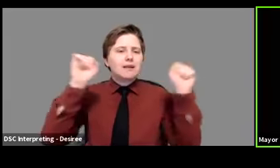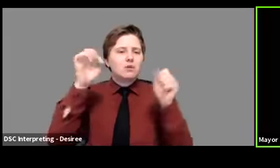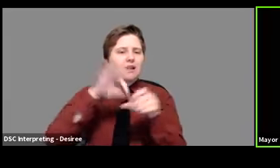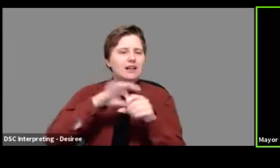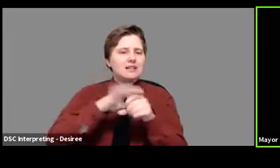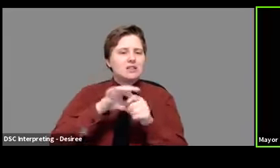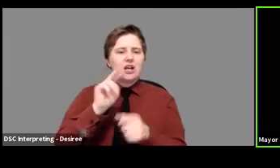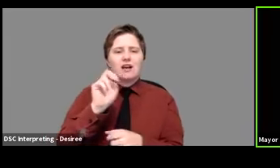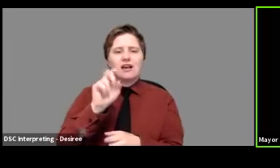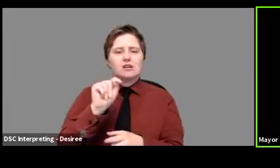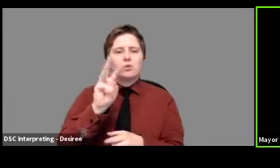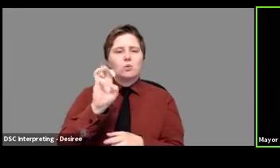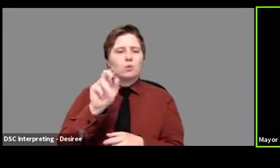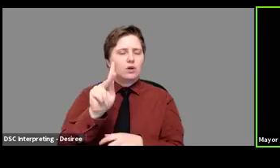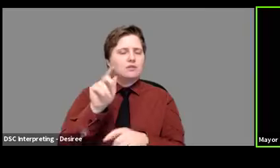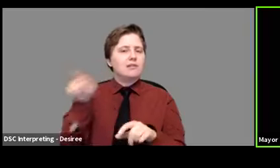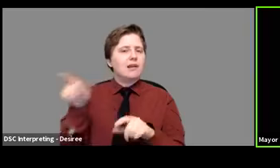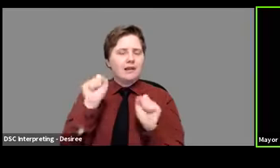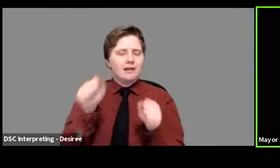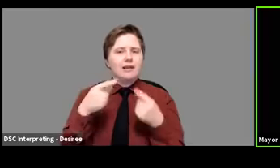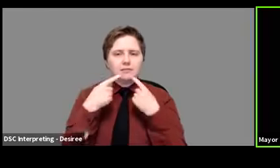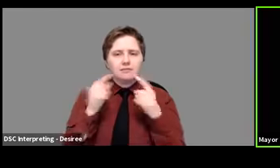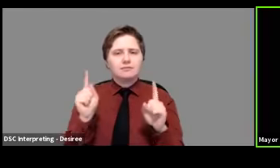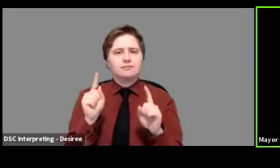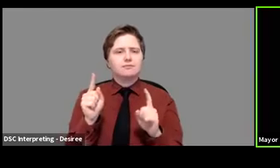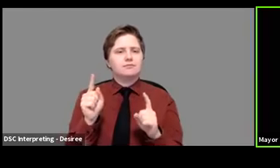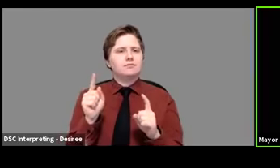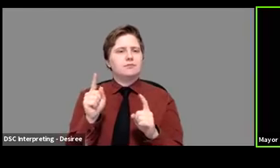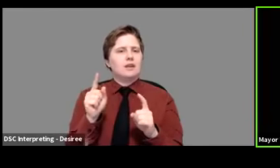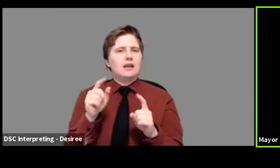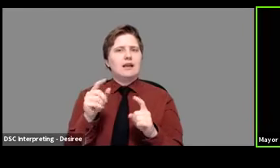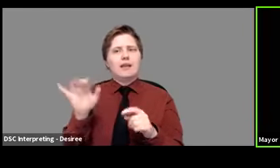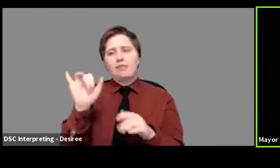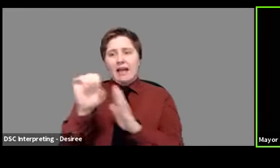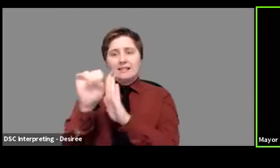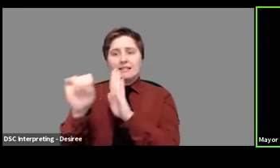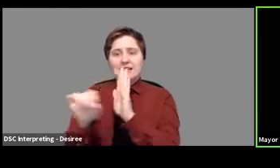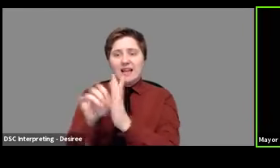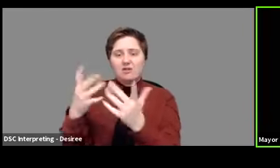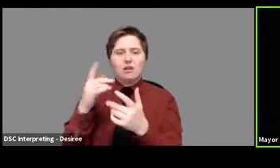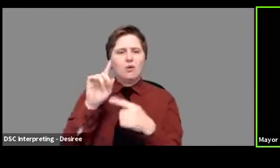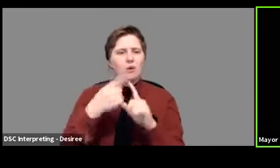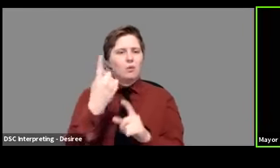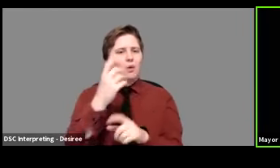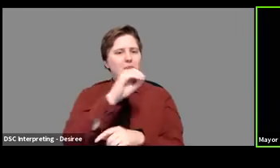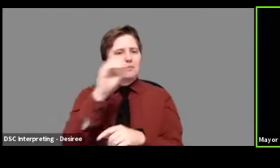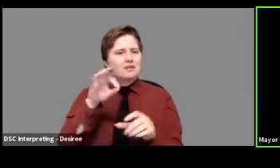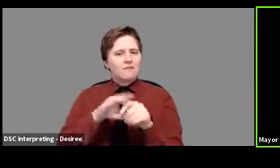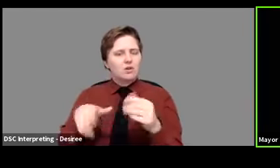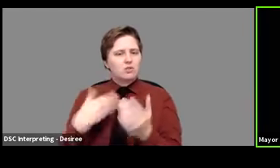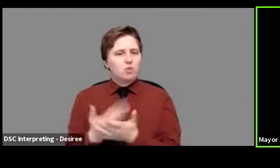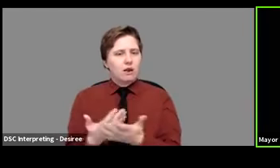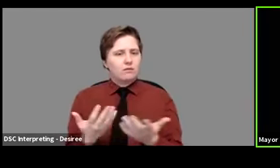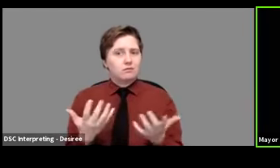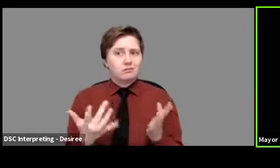networks can call, uh, they can call a state when 1% of the vote is in. Well, technically the other 99